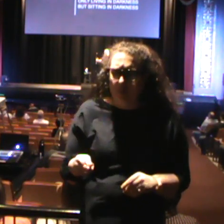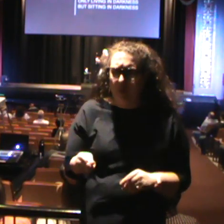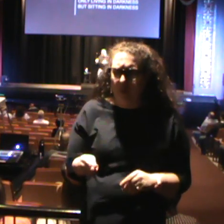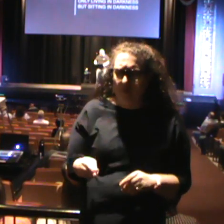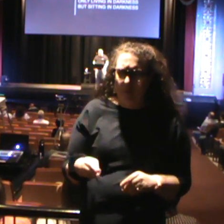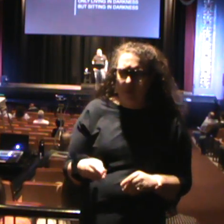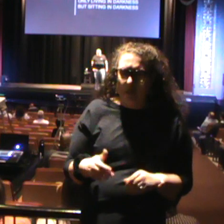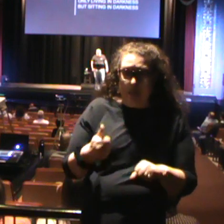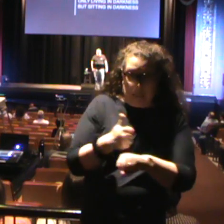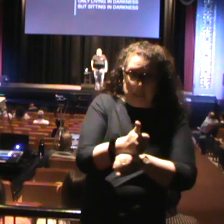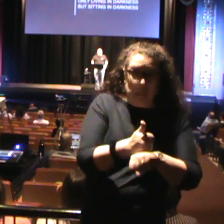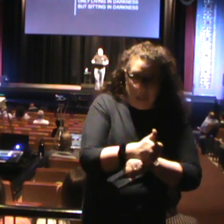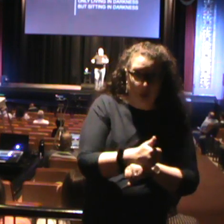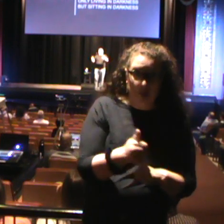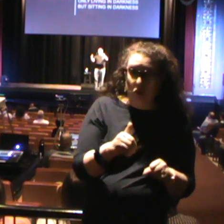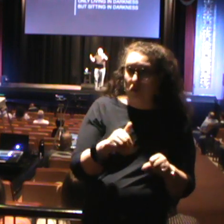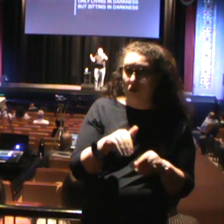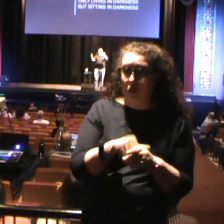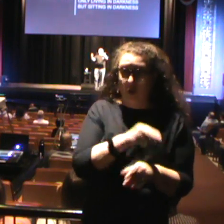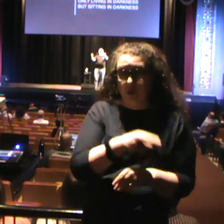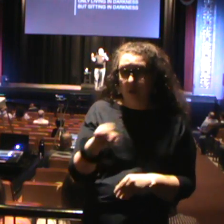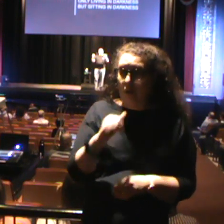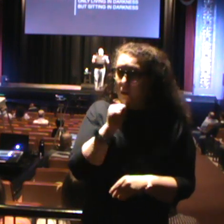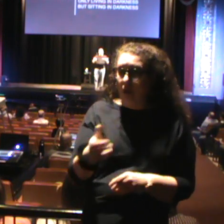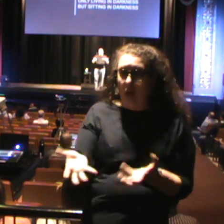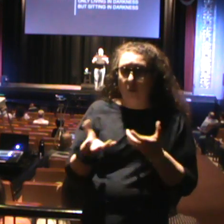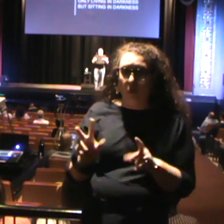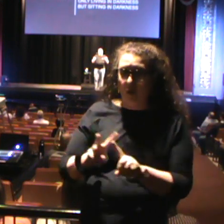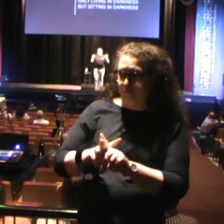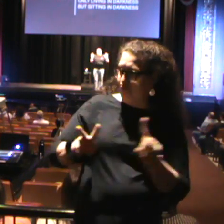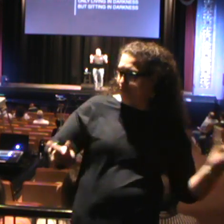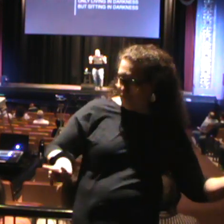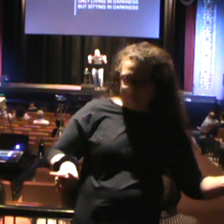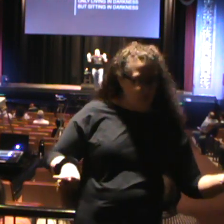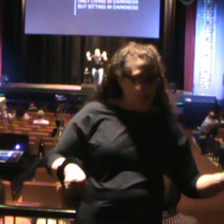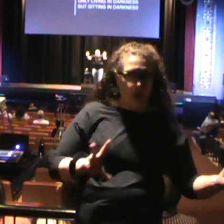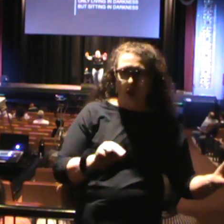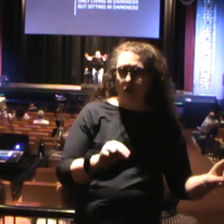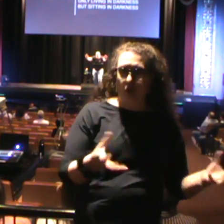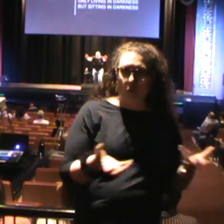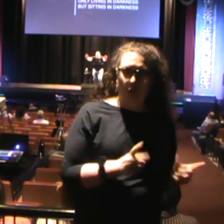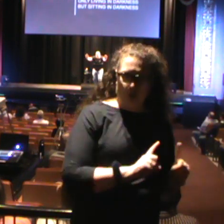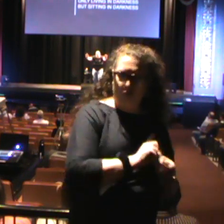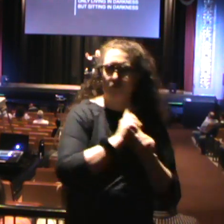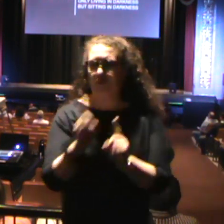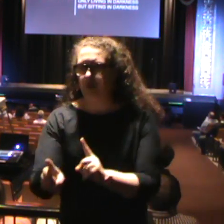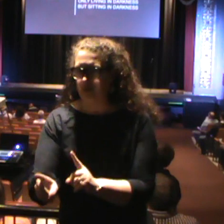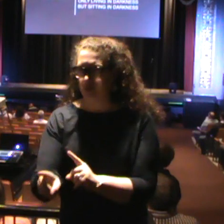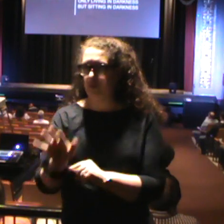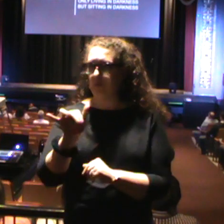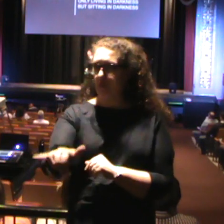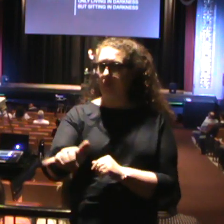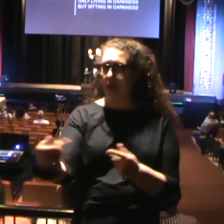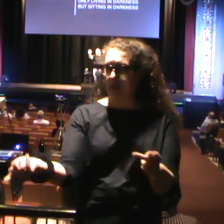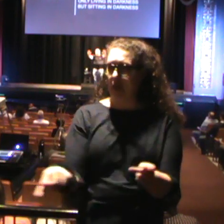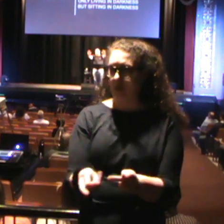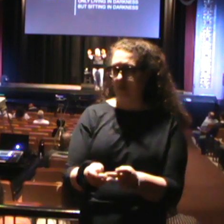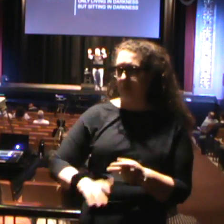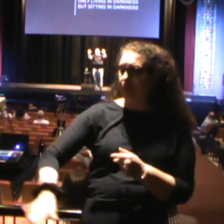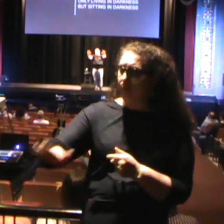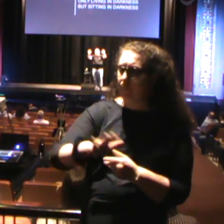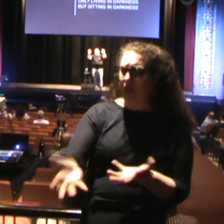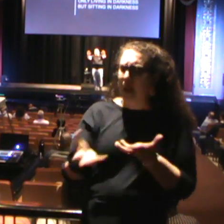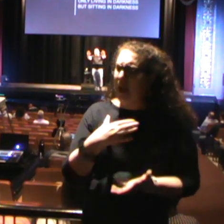in danger in Hopewell, we don't want to run from the danger. We want to run to the danger, church. We have a